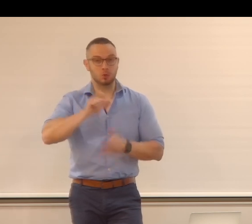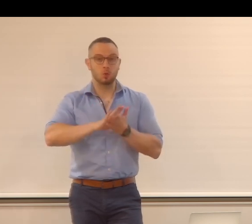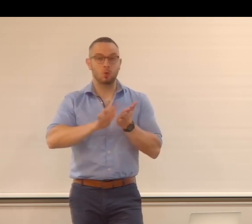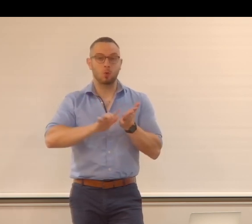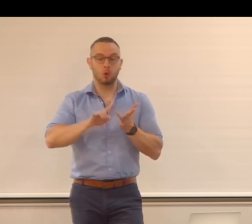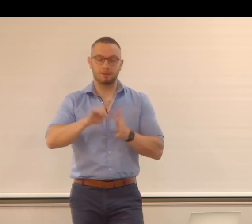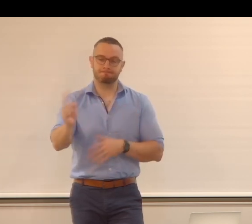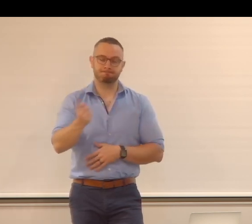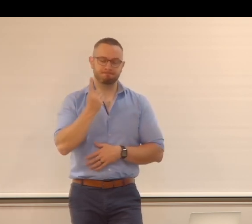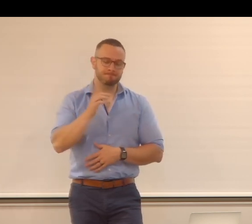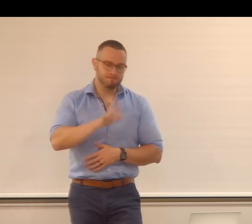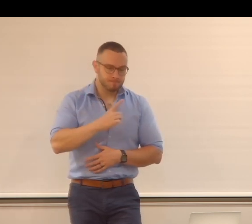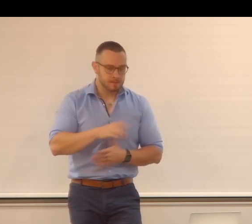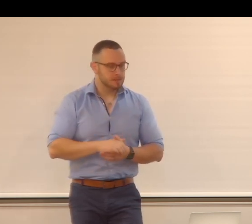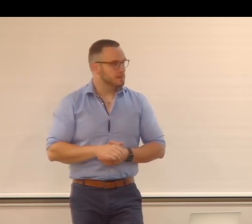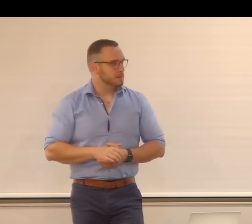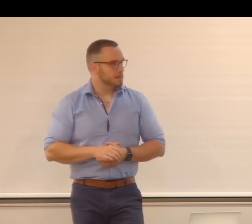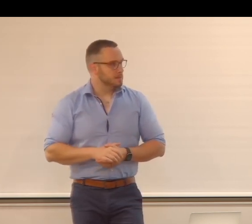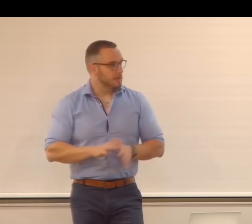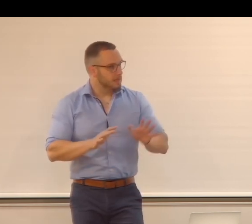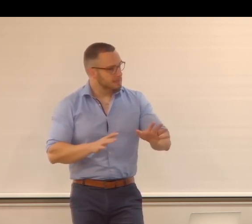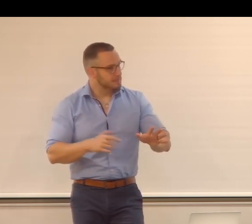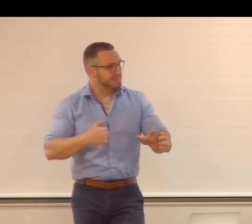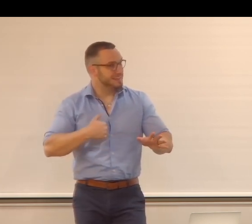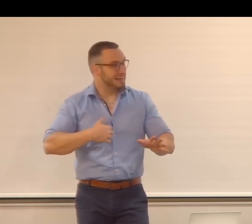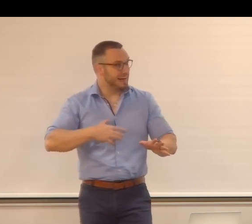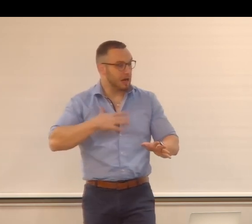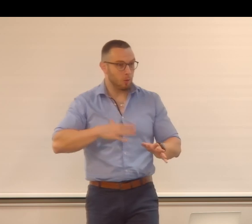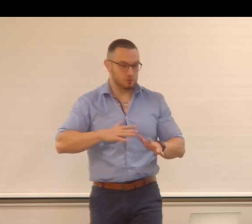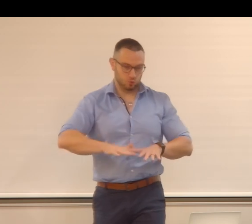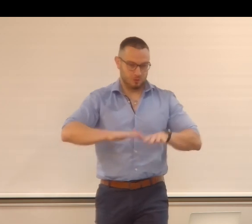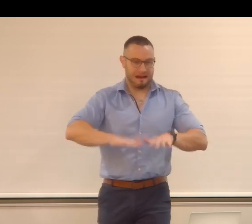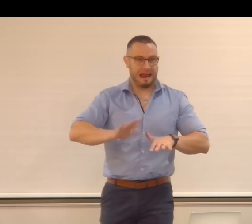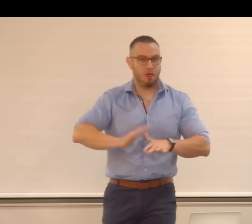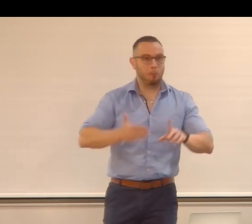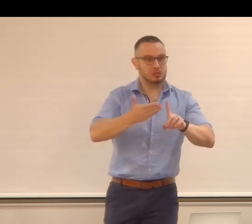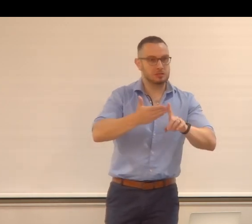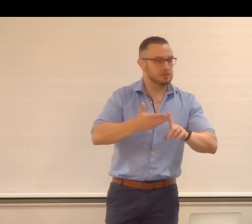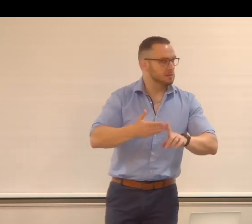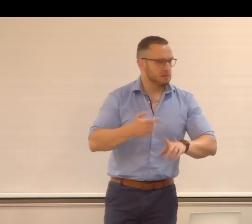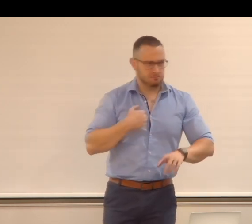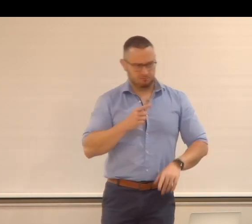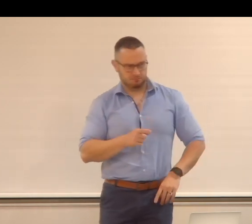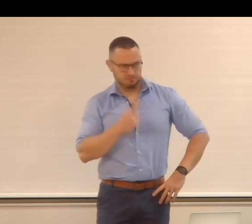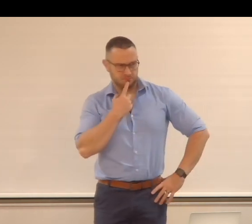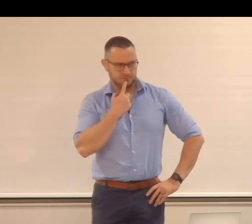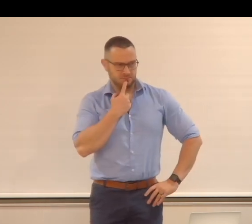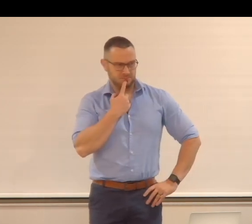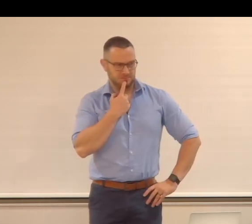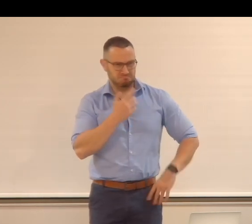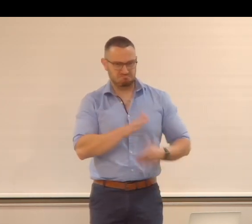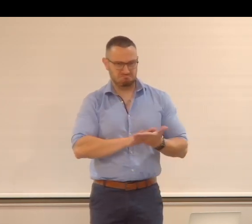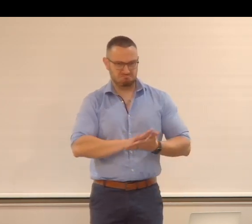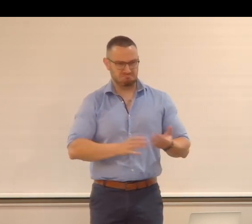came to me and she said, hey, I'd like to do an analog mission. And I looked at her. I didn't know what it